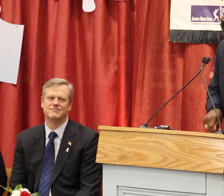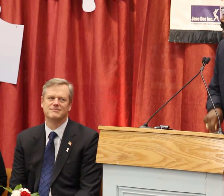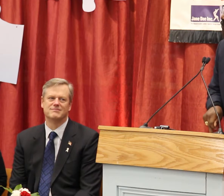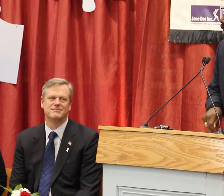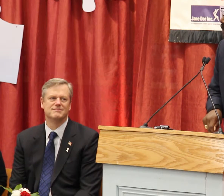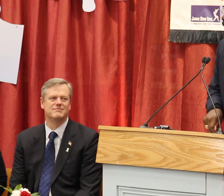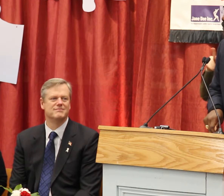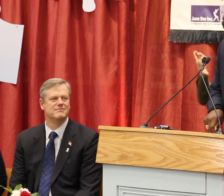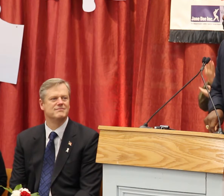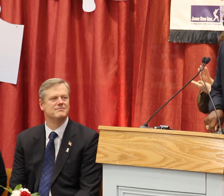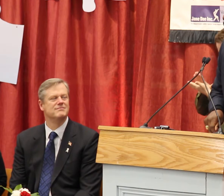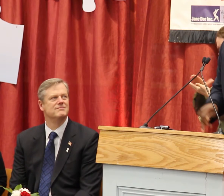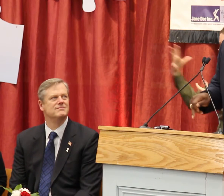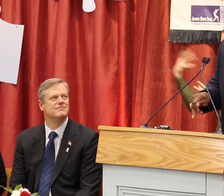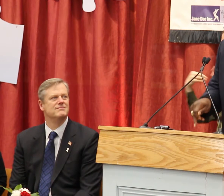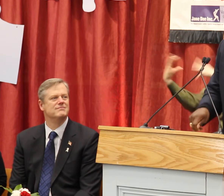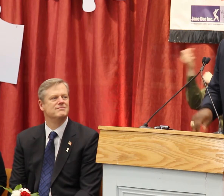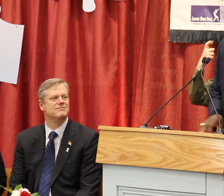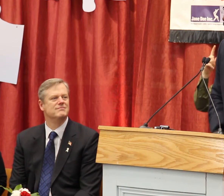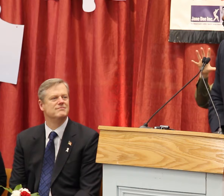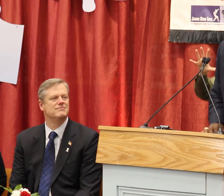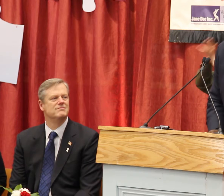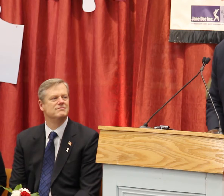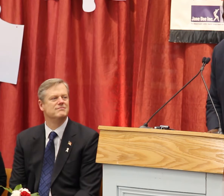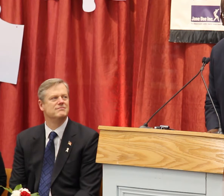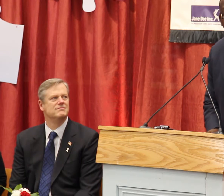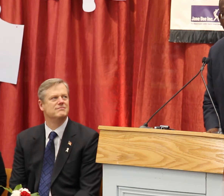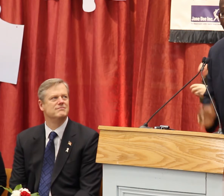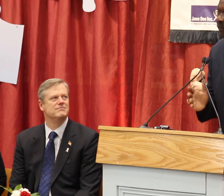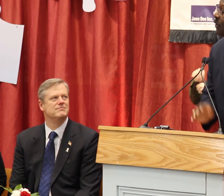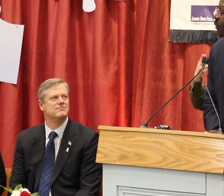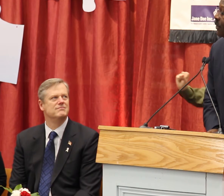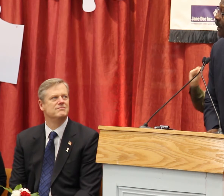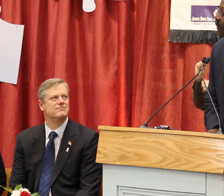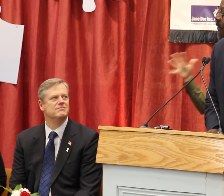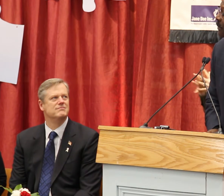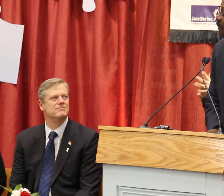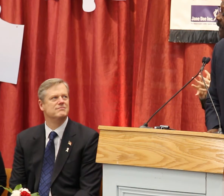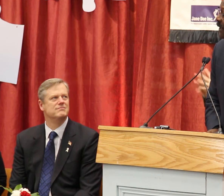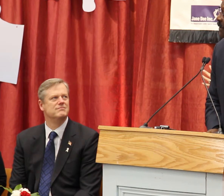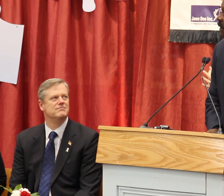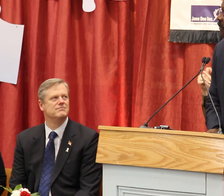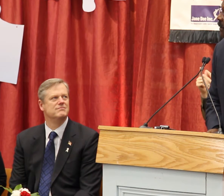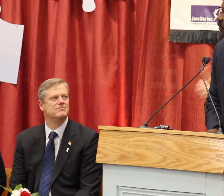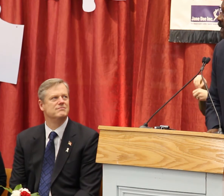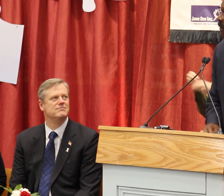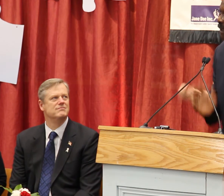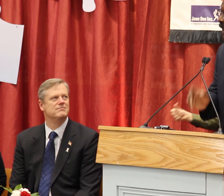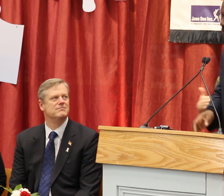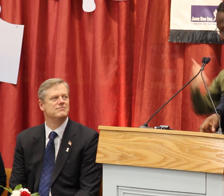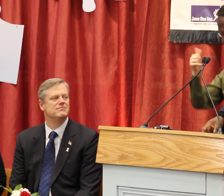looking to get involved with high school football to also add our part of the solution in teaching and